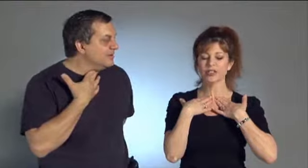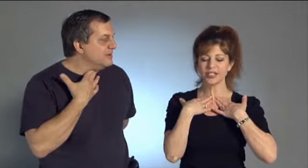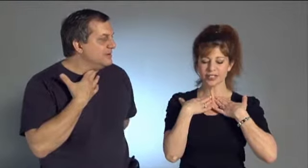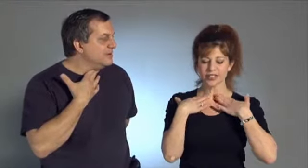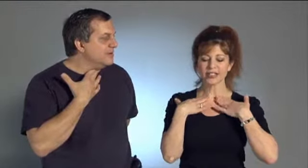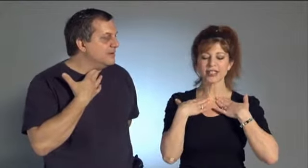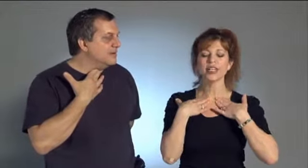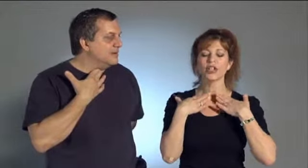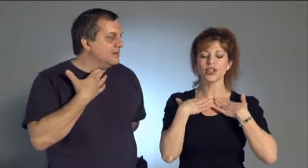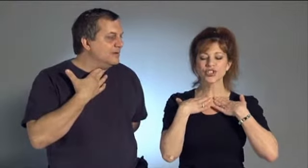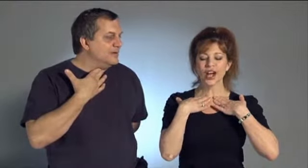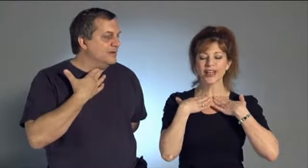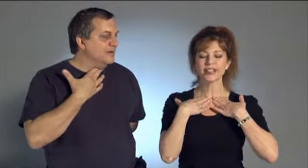You need to listen. Close your eyes.